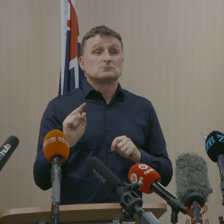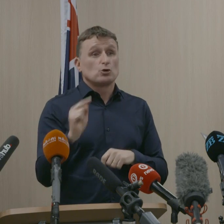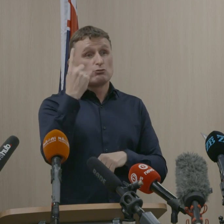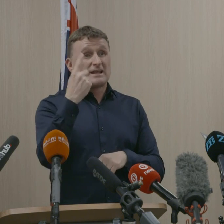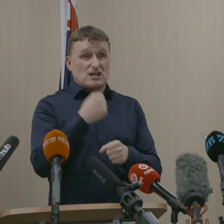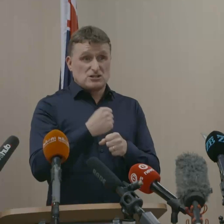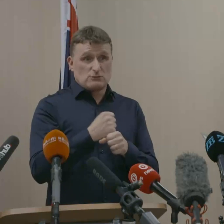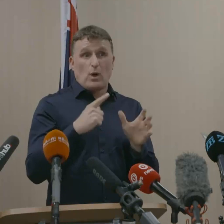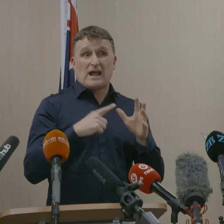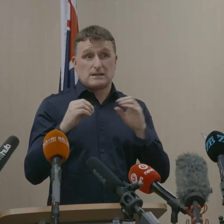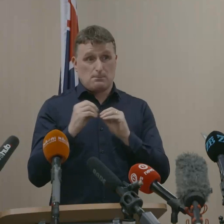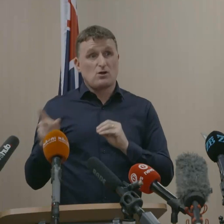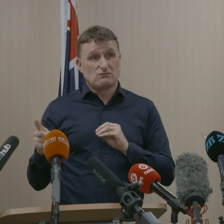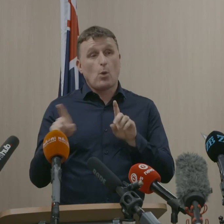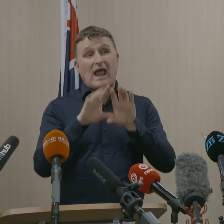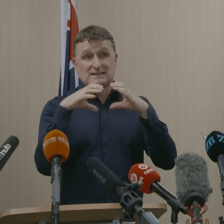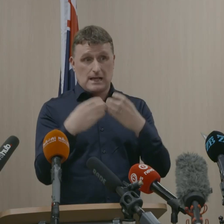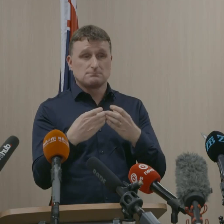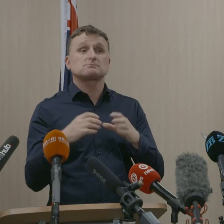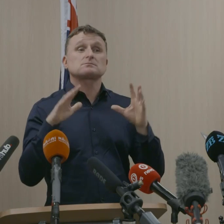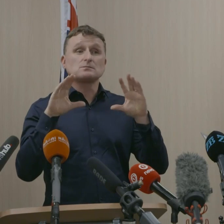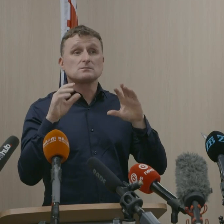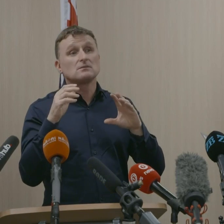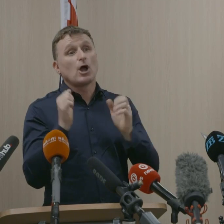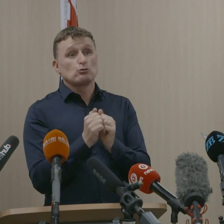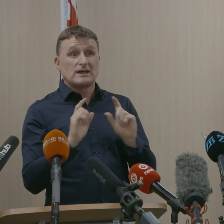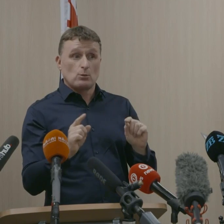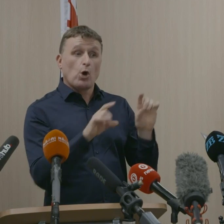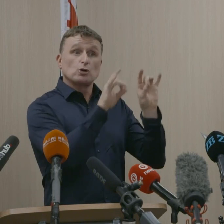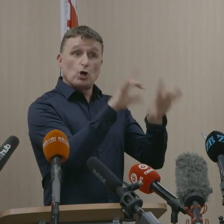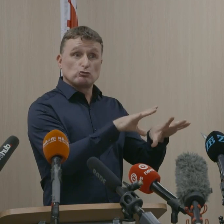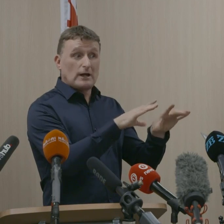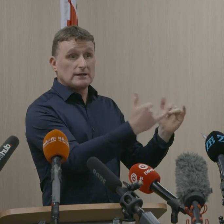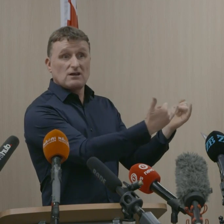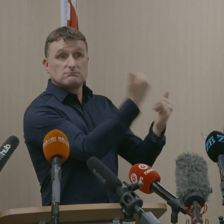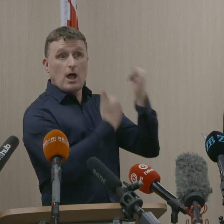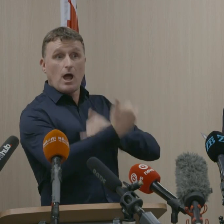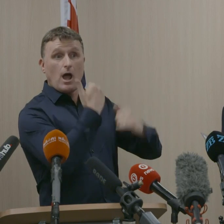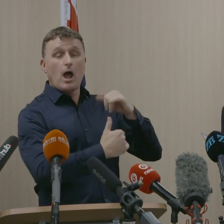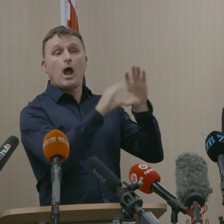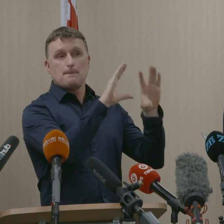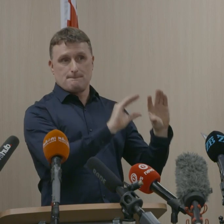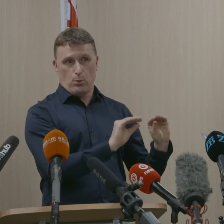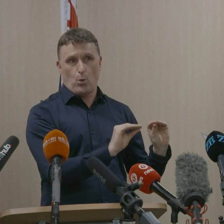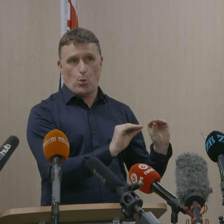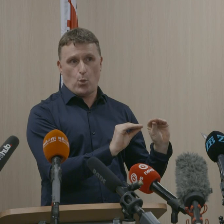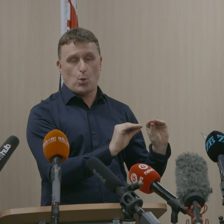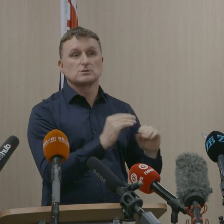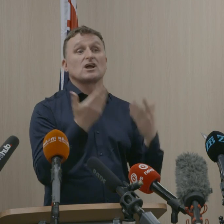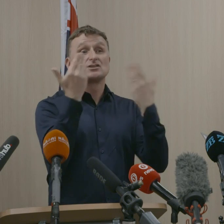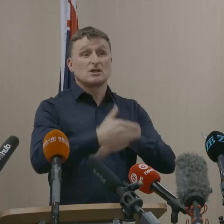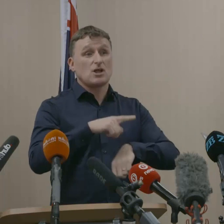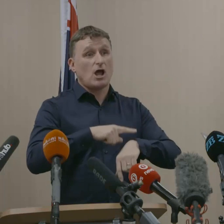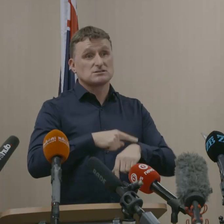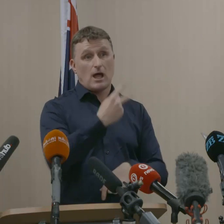Cabinet has agreed to suspend quarantine-free travel with Australia. From 11.59pm tonight, Australians will no